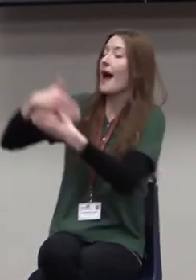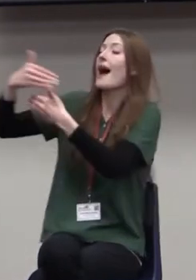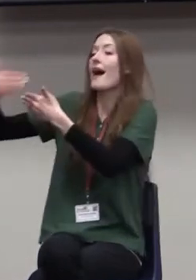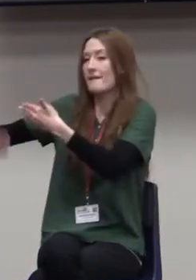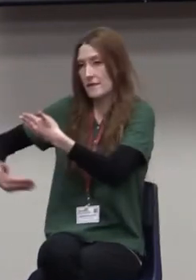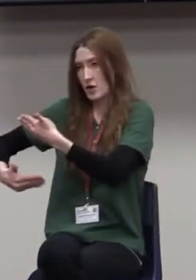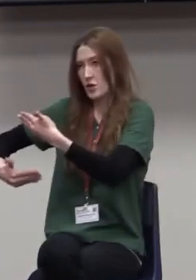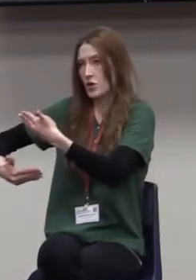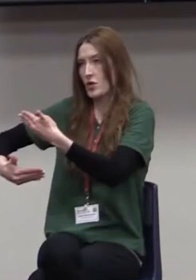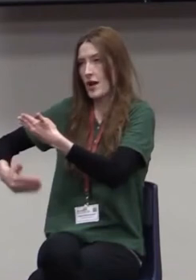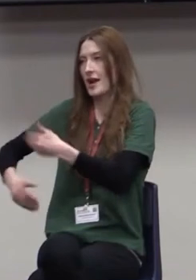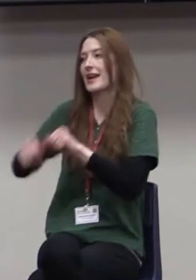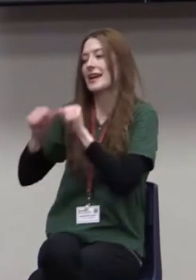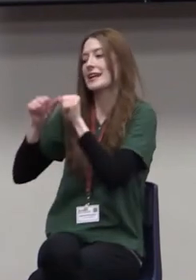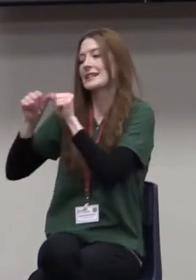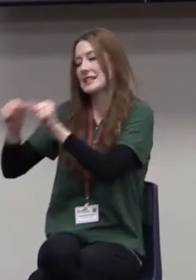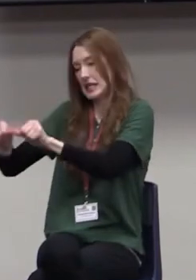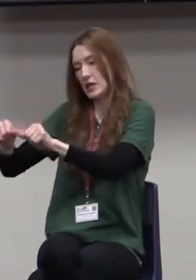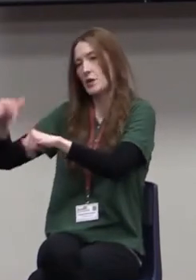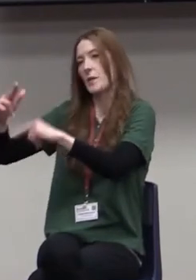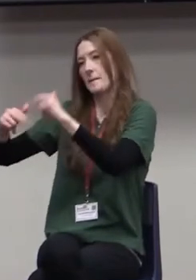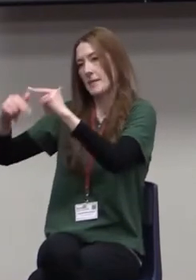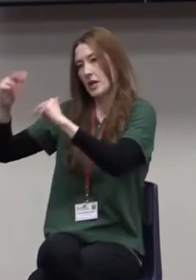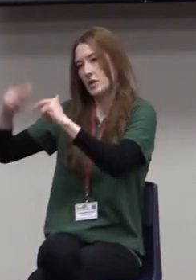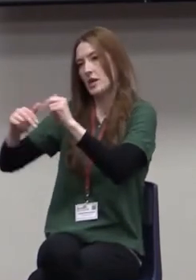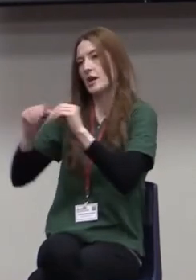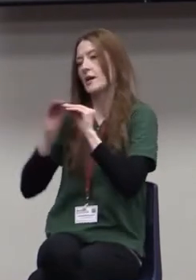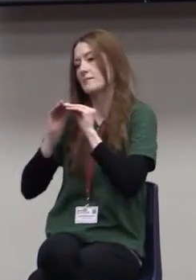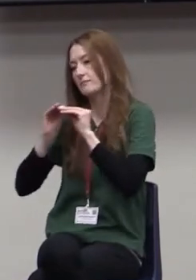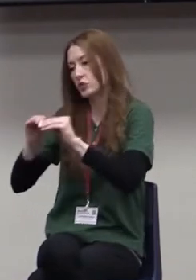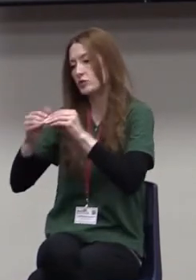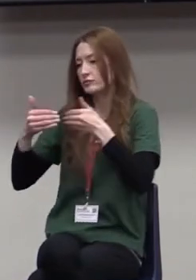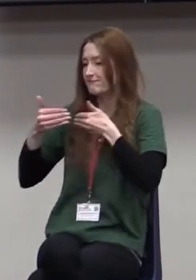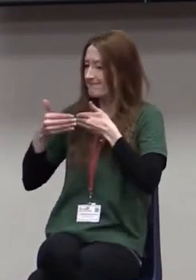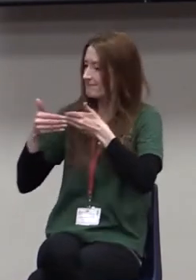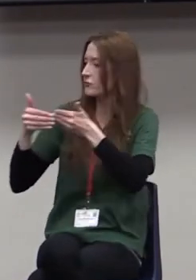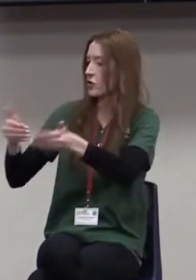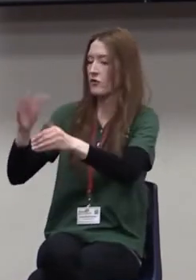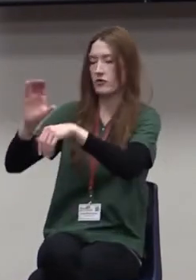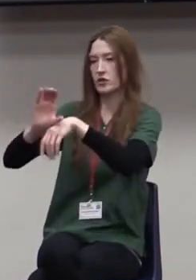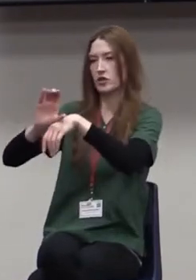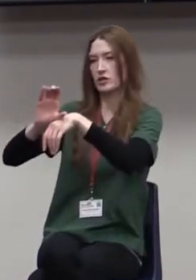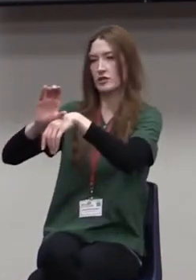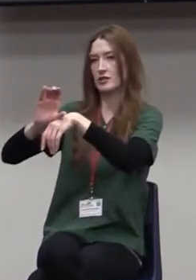on that to move the church forward. And then guess what?